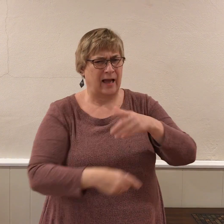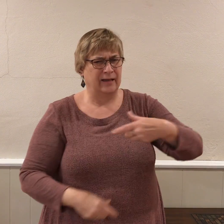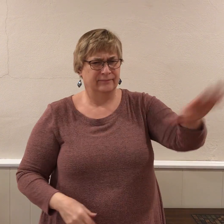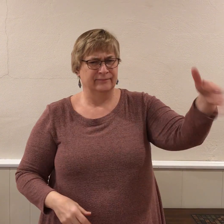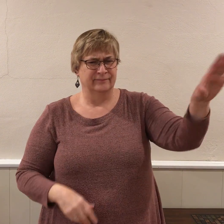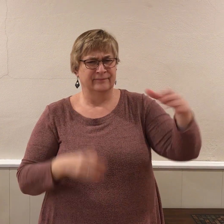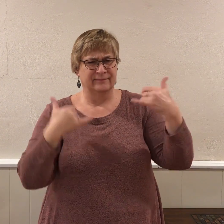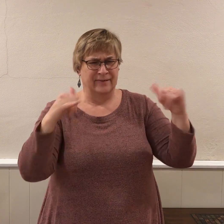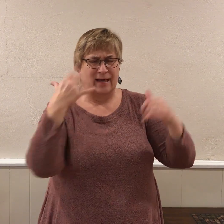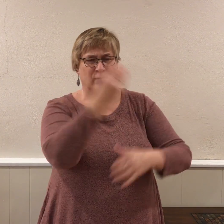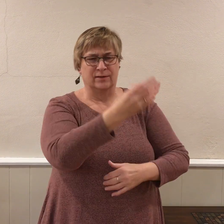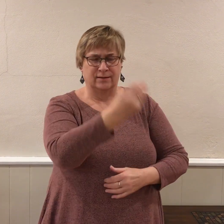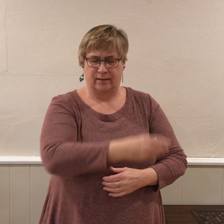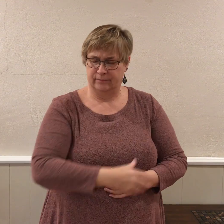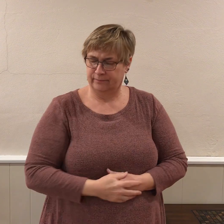Go play outside.